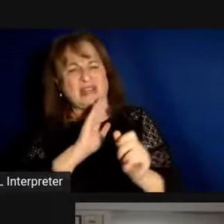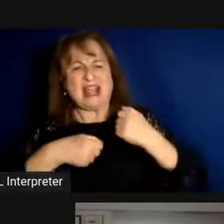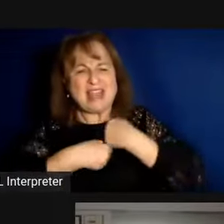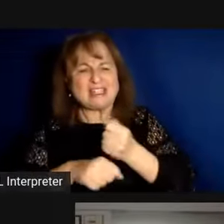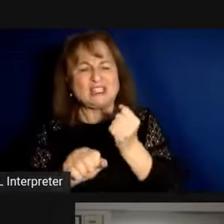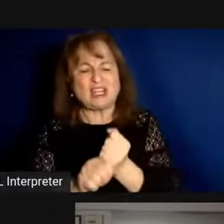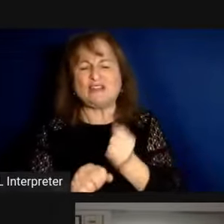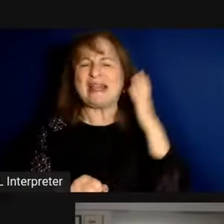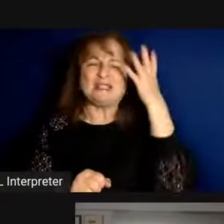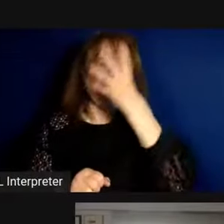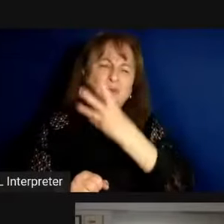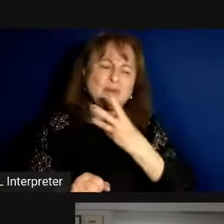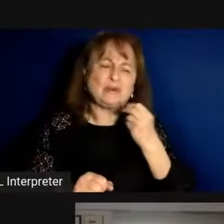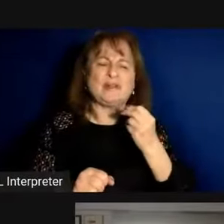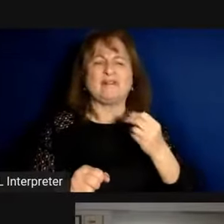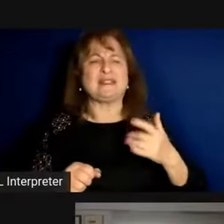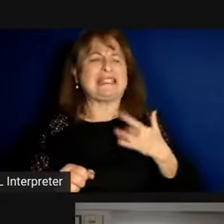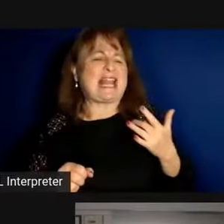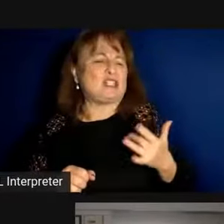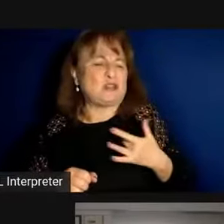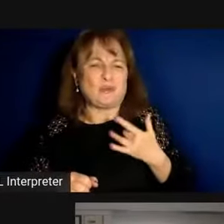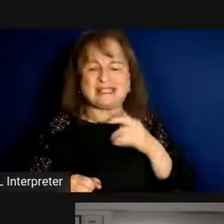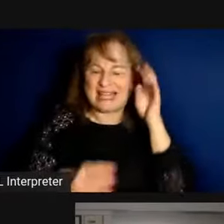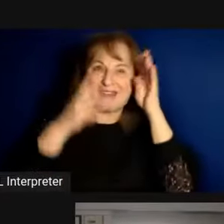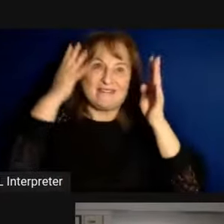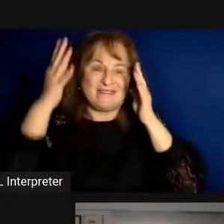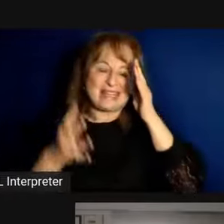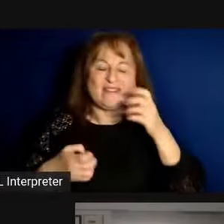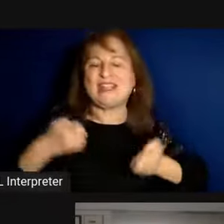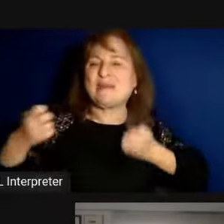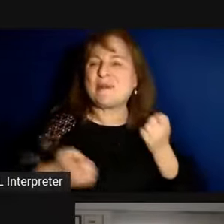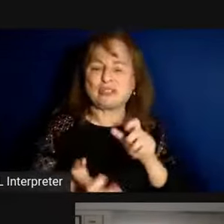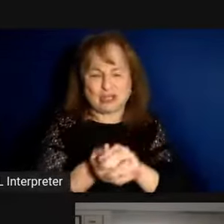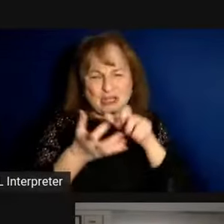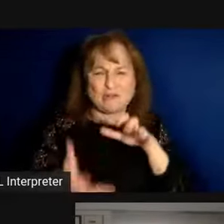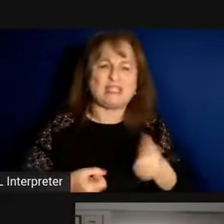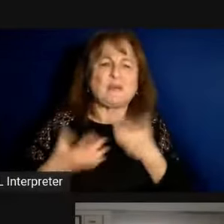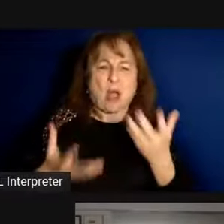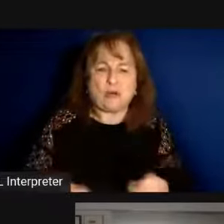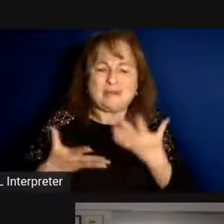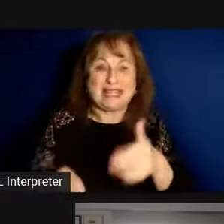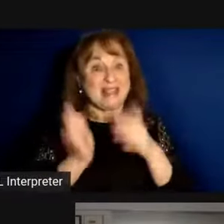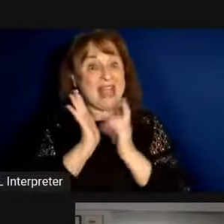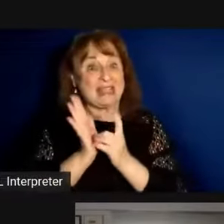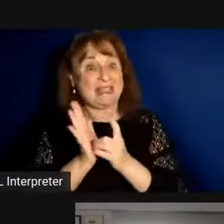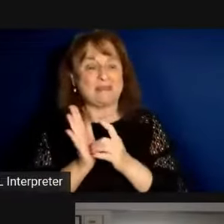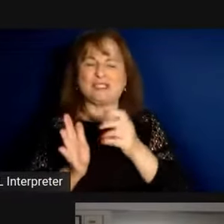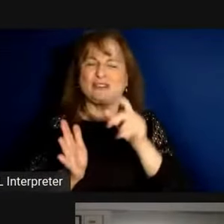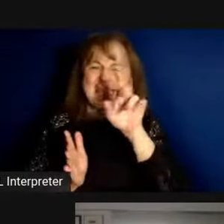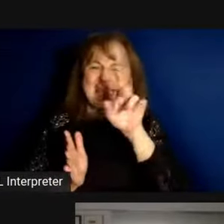beautiful, sensuous, inventive, and emotionally rich poems that demonstrate a keen